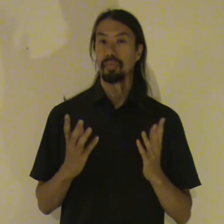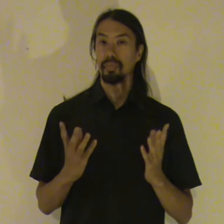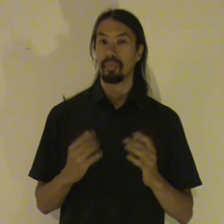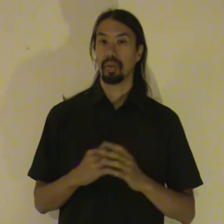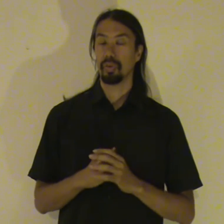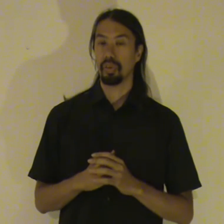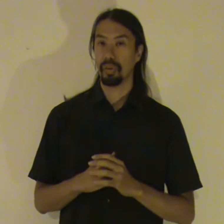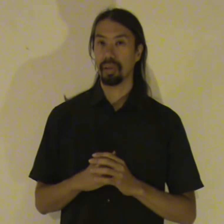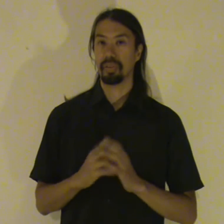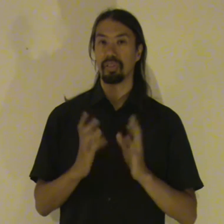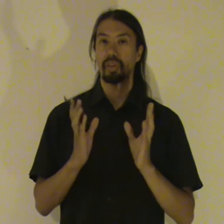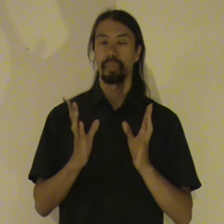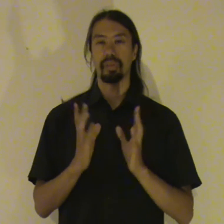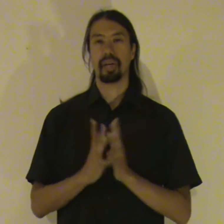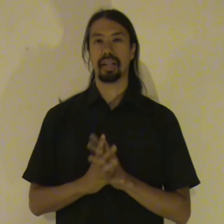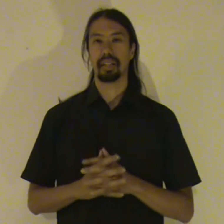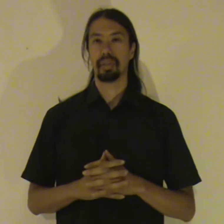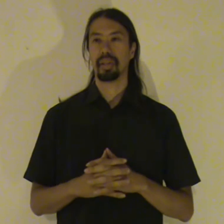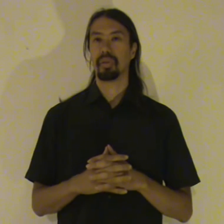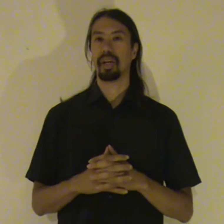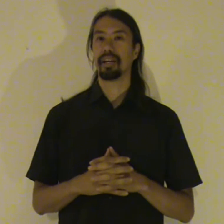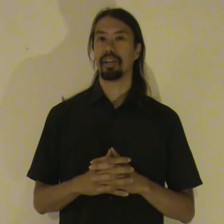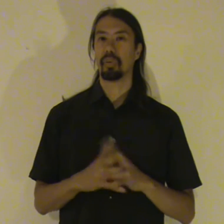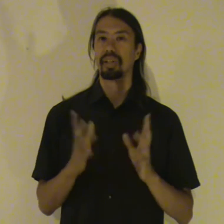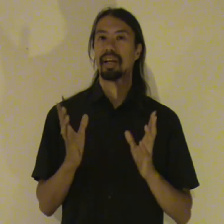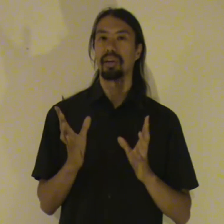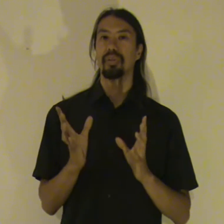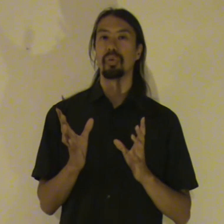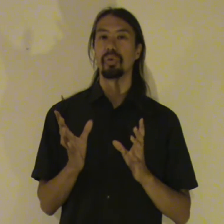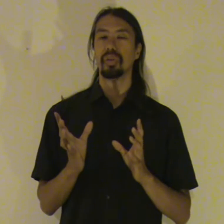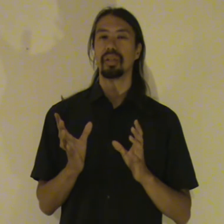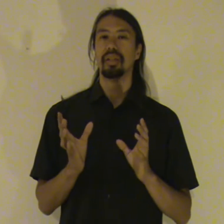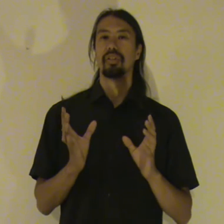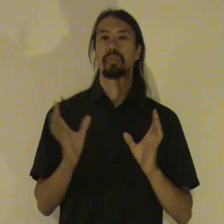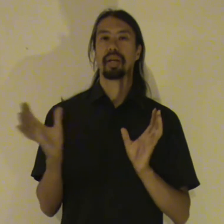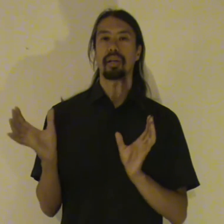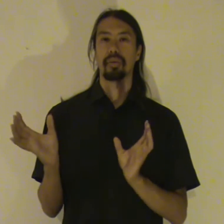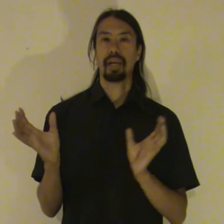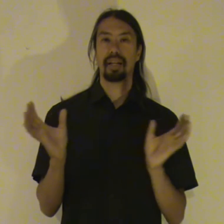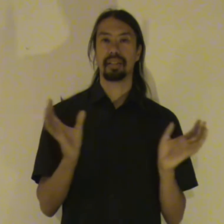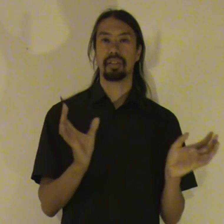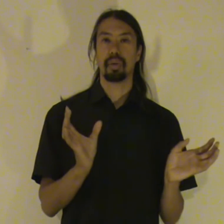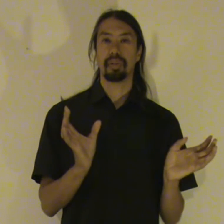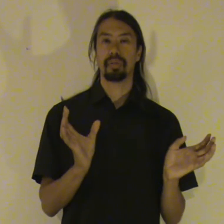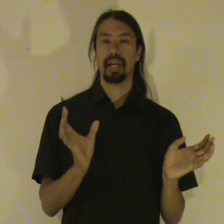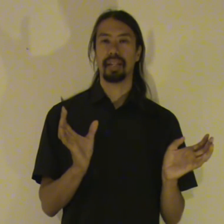And also if it is a dominant reality. But I don't like it. What can I do to make another reality the dominant reality?